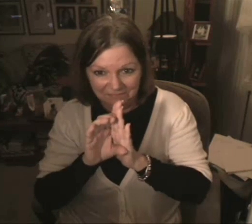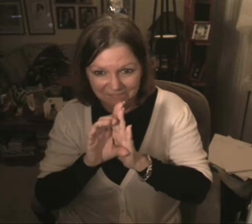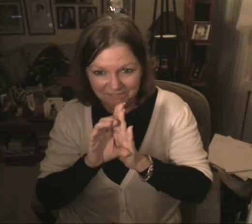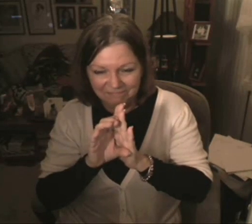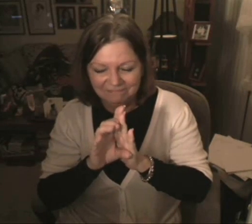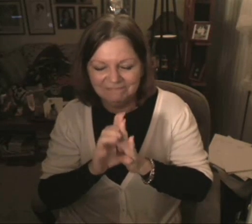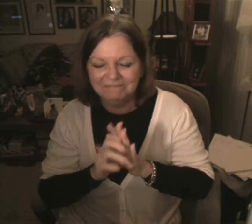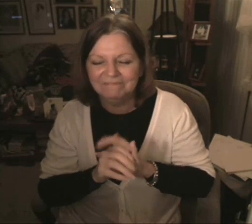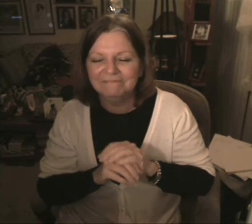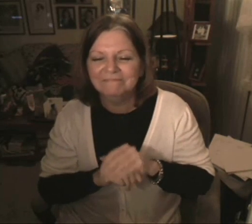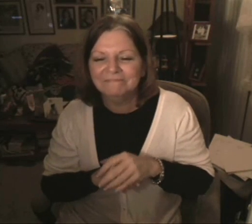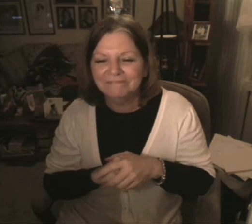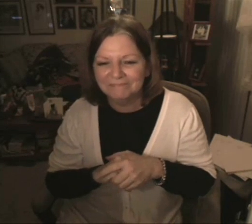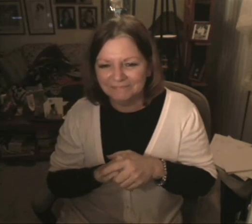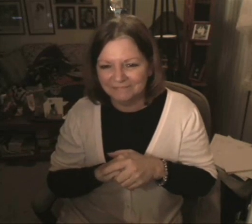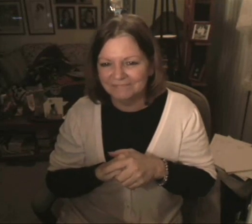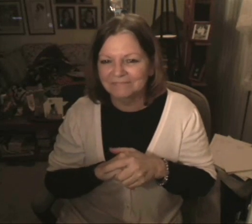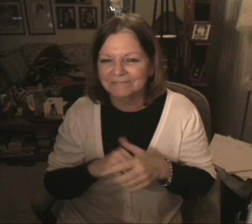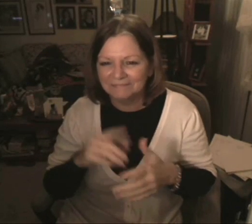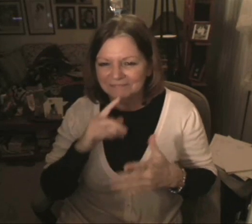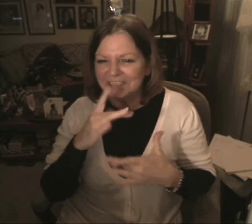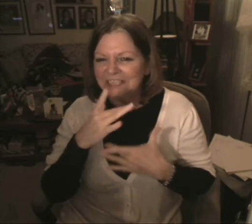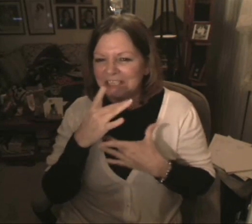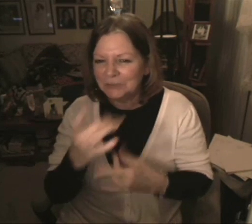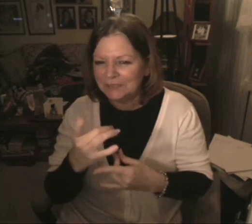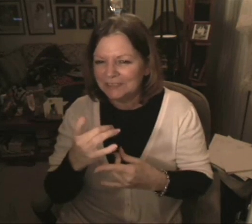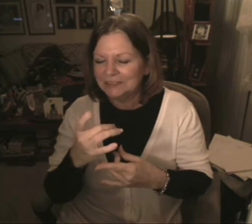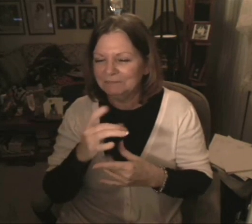So this could happen to someone else? Another family?